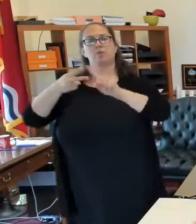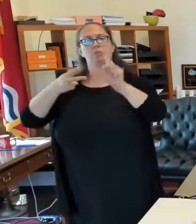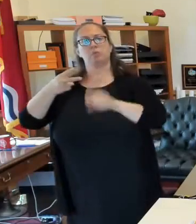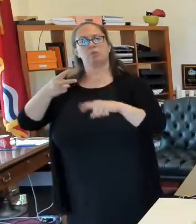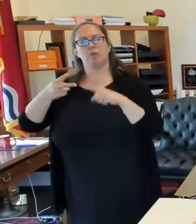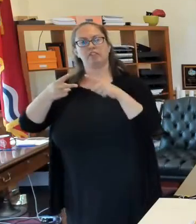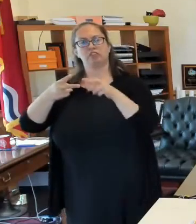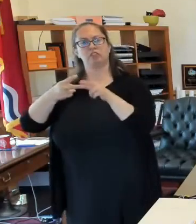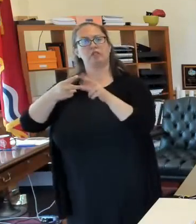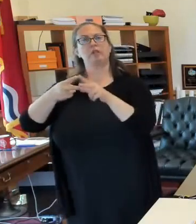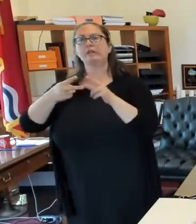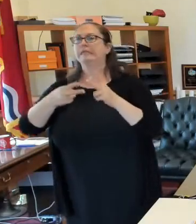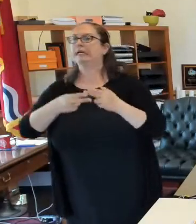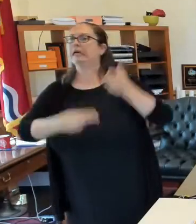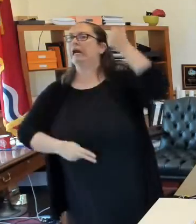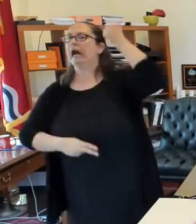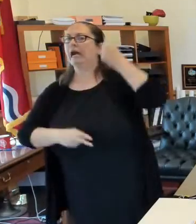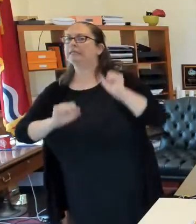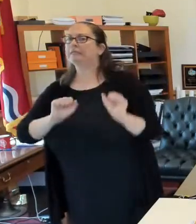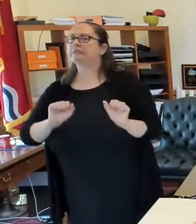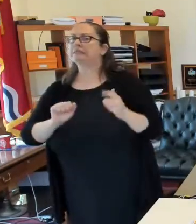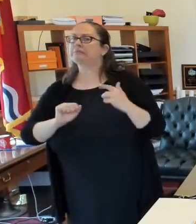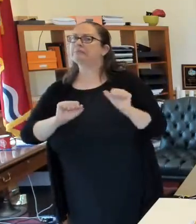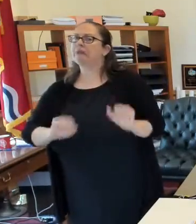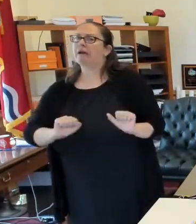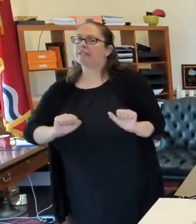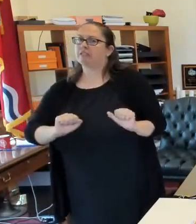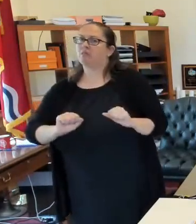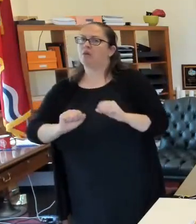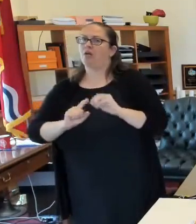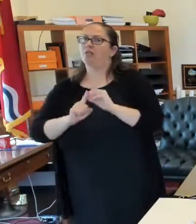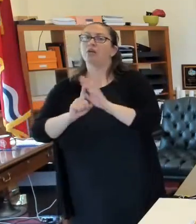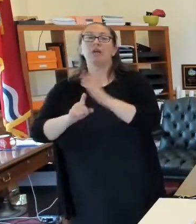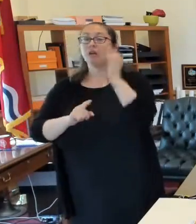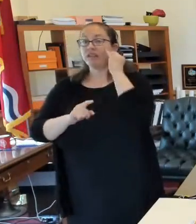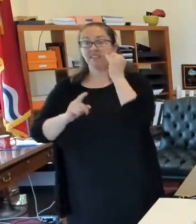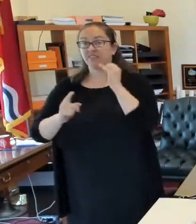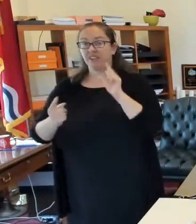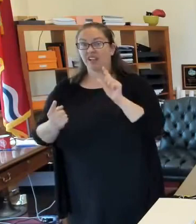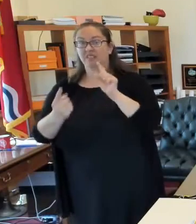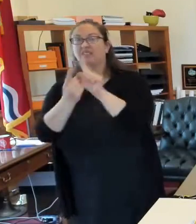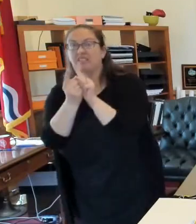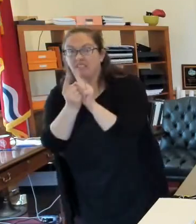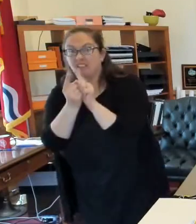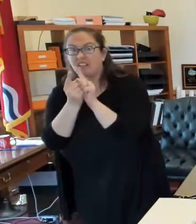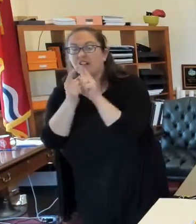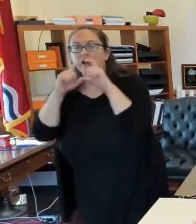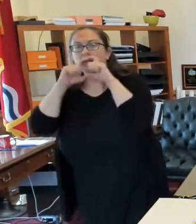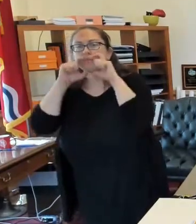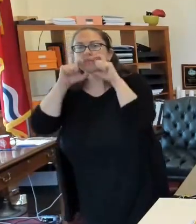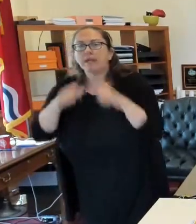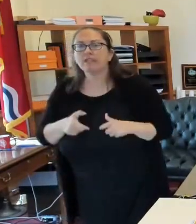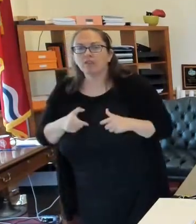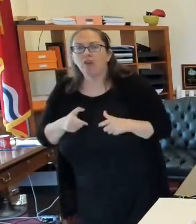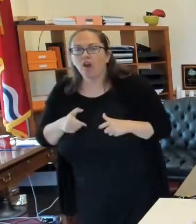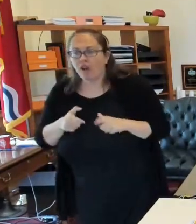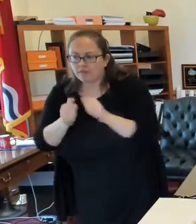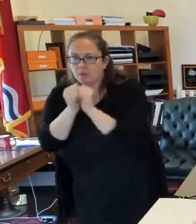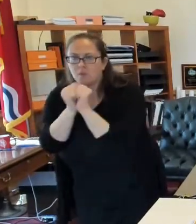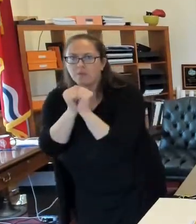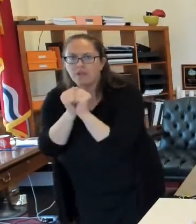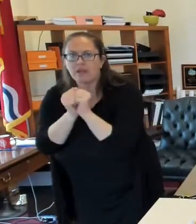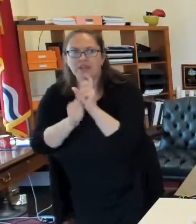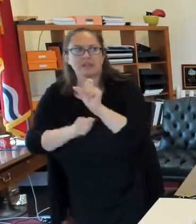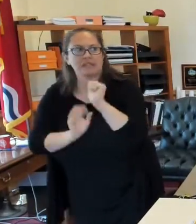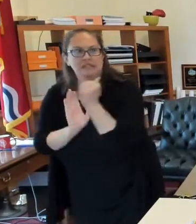highest possibility of exposure. If you're, if you're not socially distanced and you're not wearing a mask and you were with somebody for 10